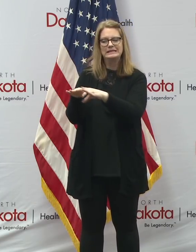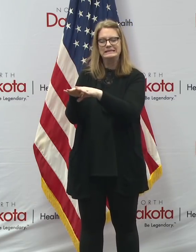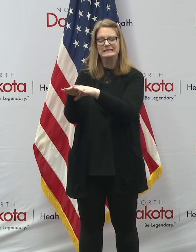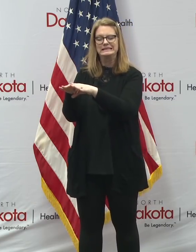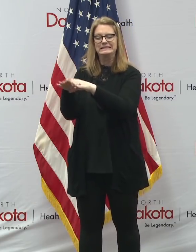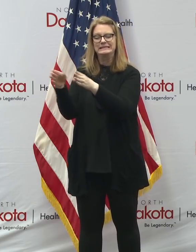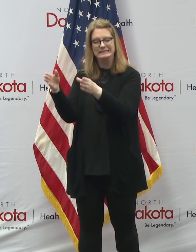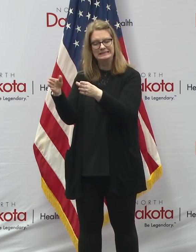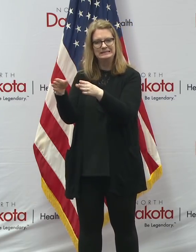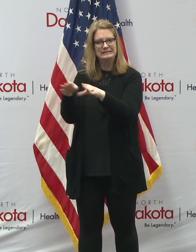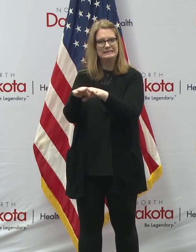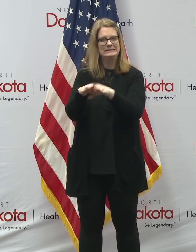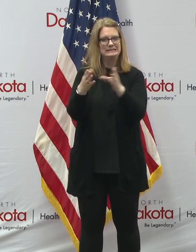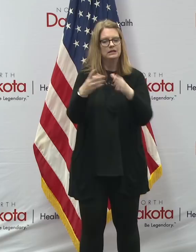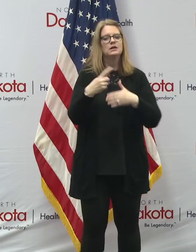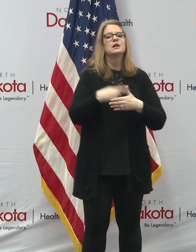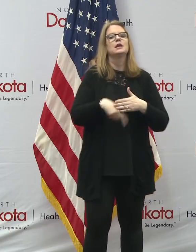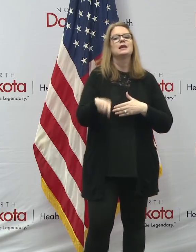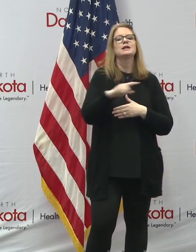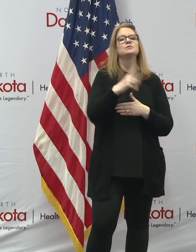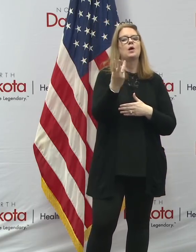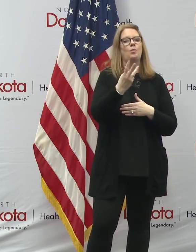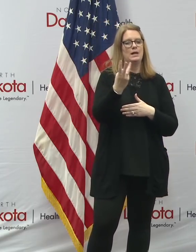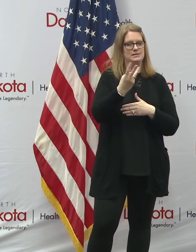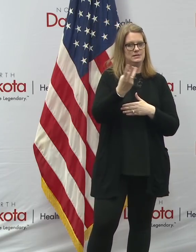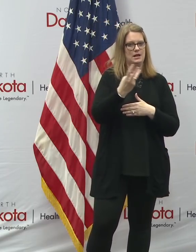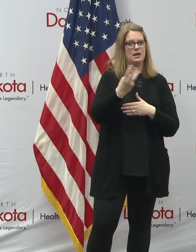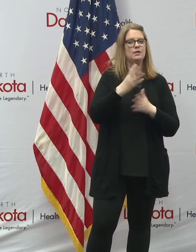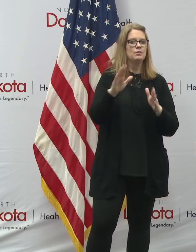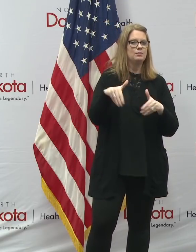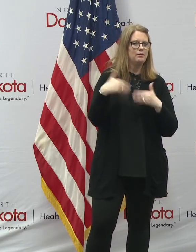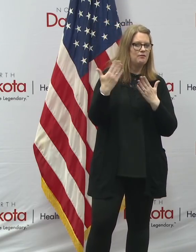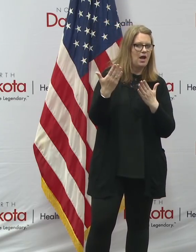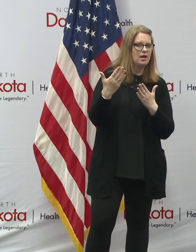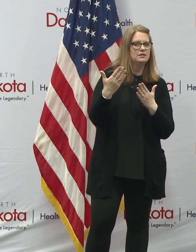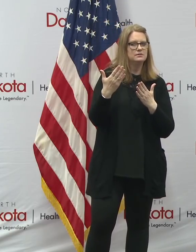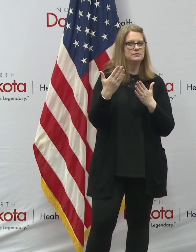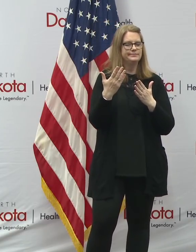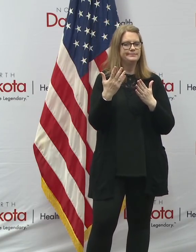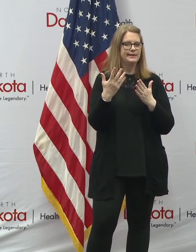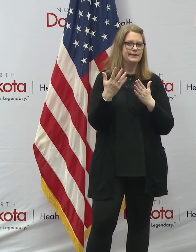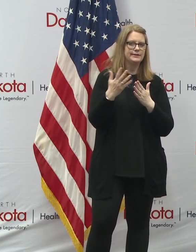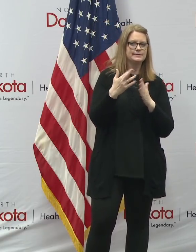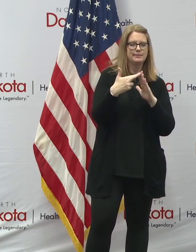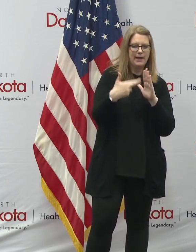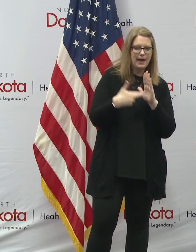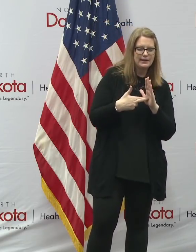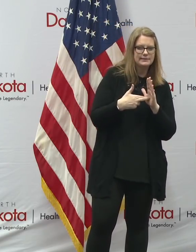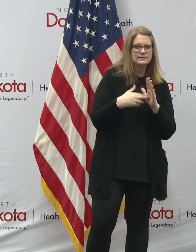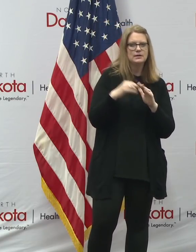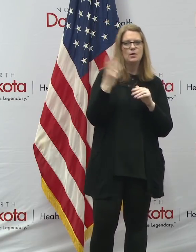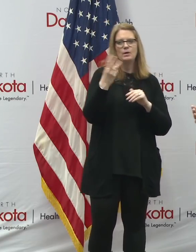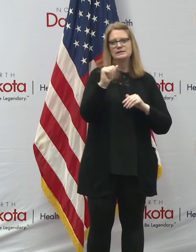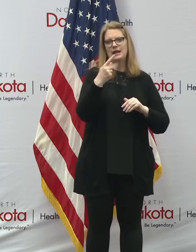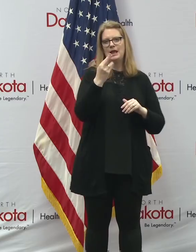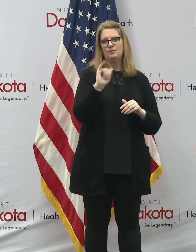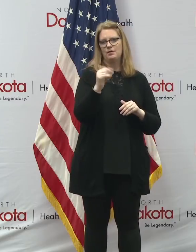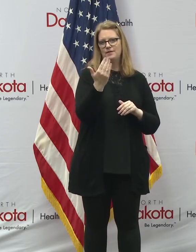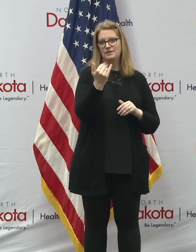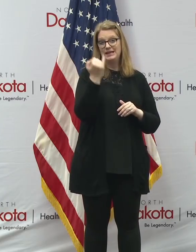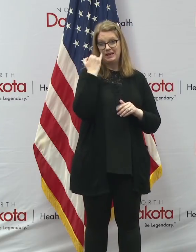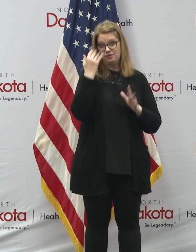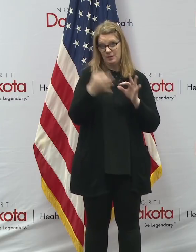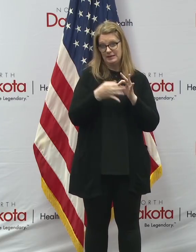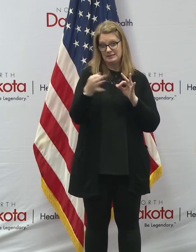that we would, by next Wednesday, provide guidance next Wednesday, April 15th, on whether or not we would extend